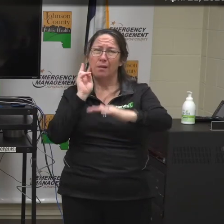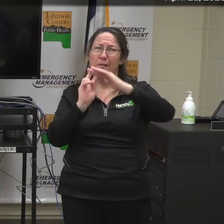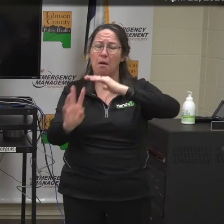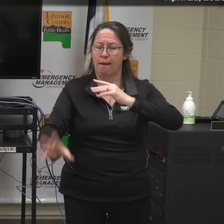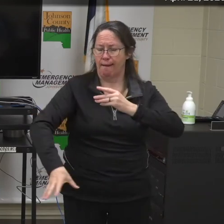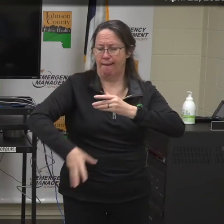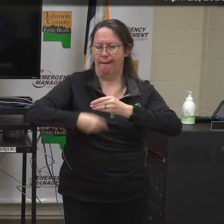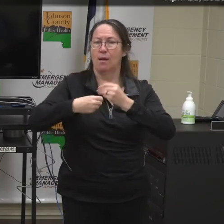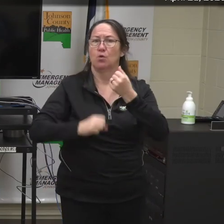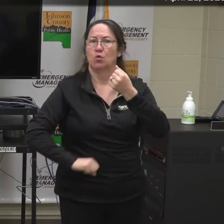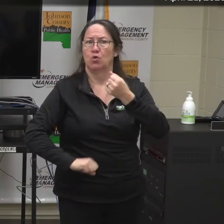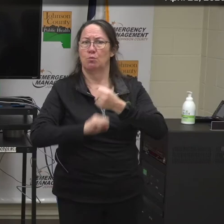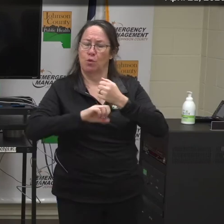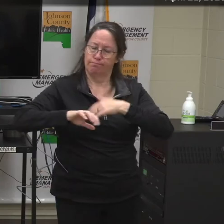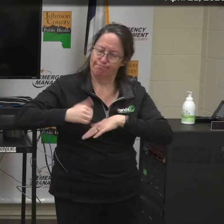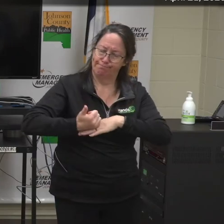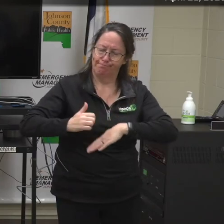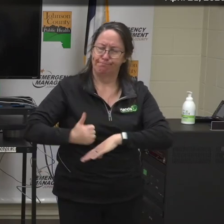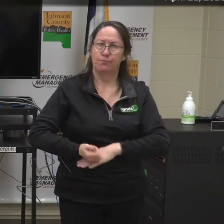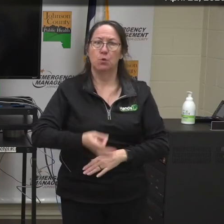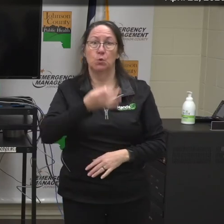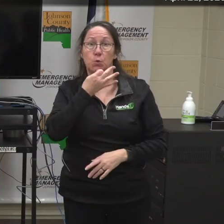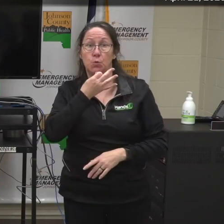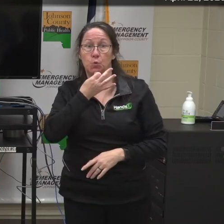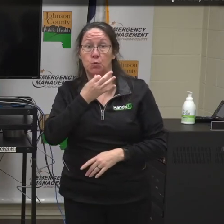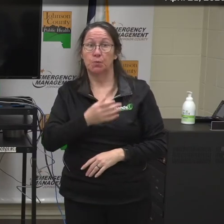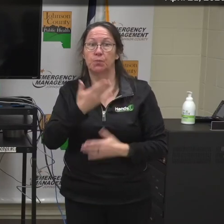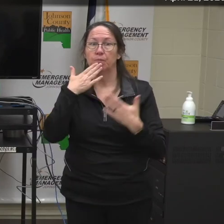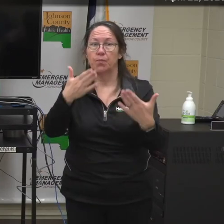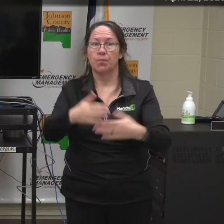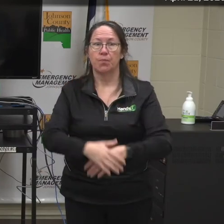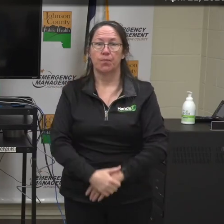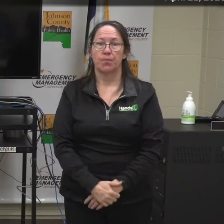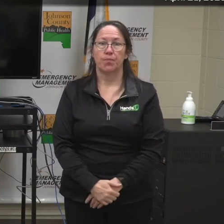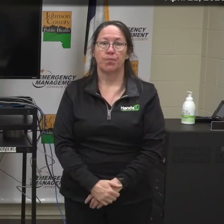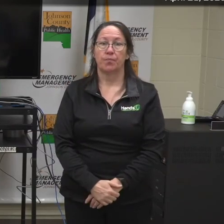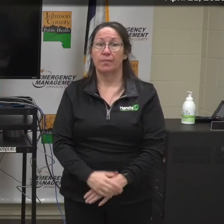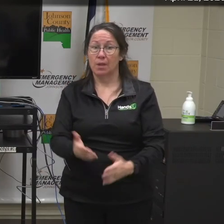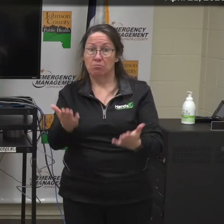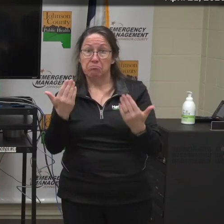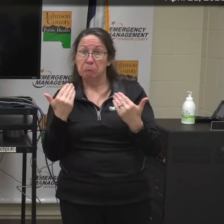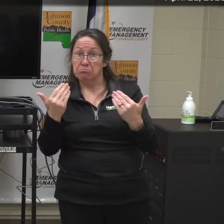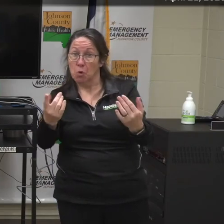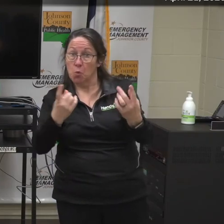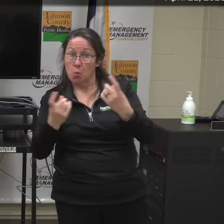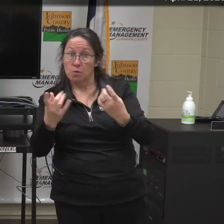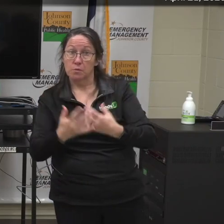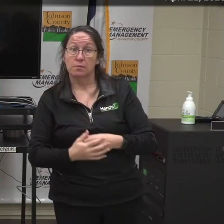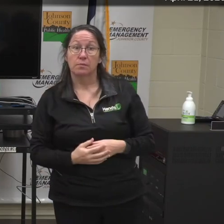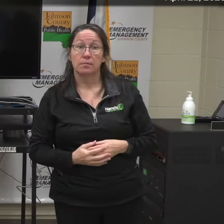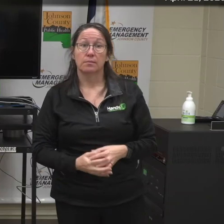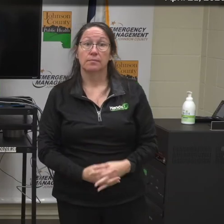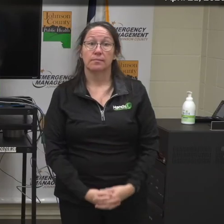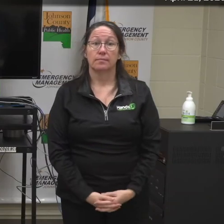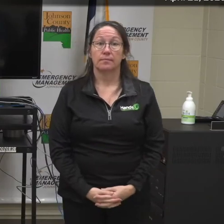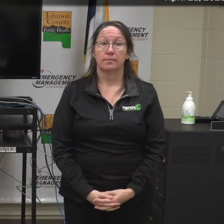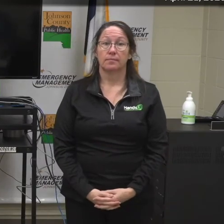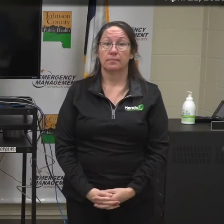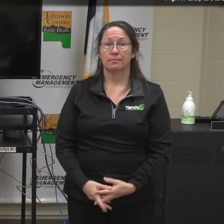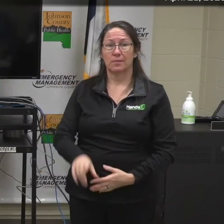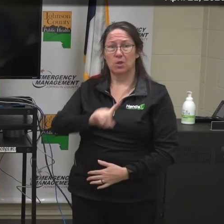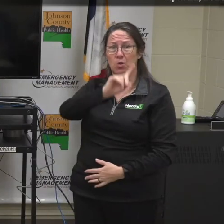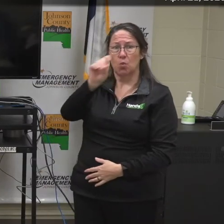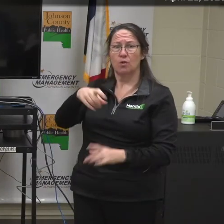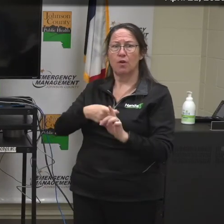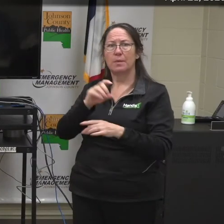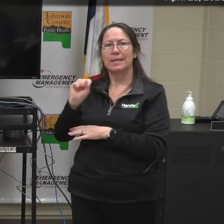additional supports forthcoming. Thank you. I'll take any questions at this time. This question